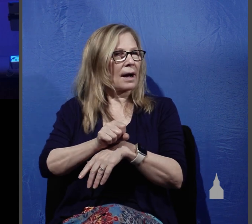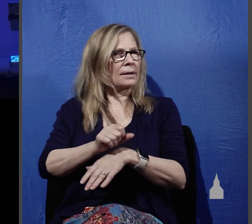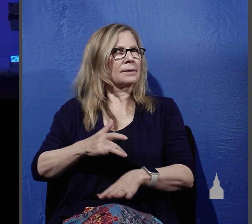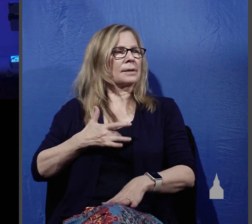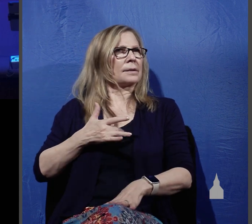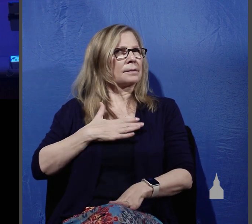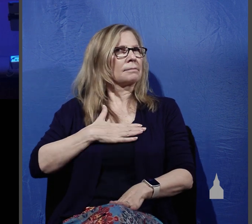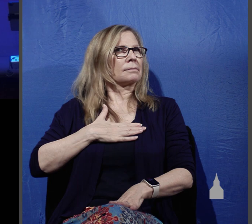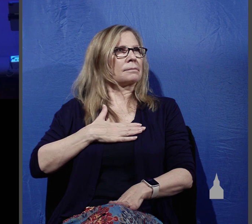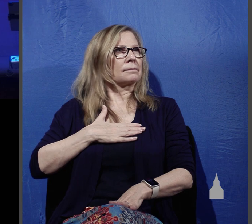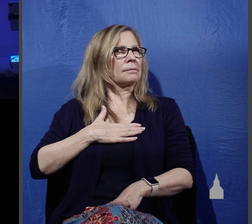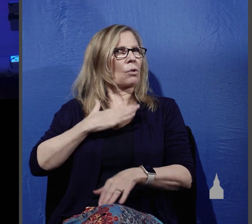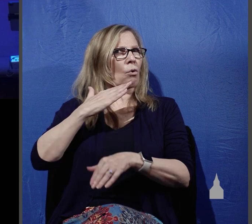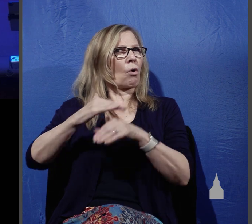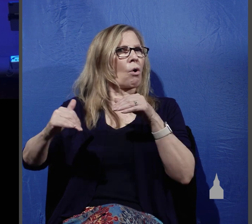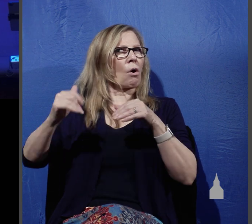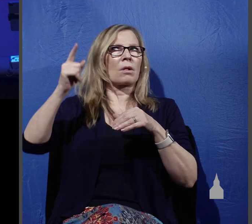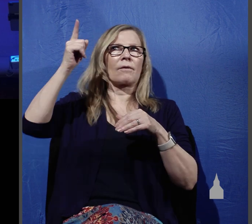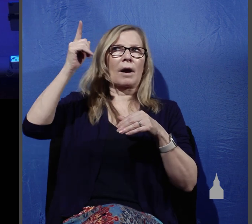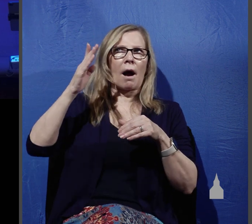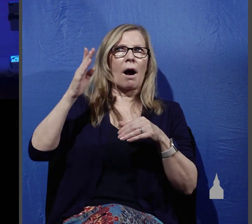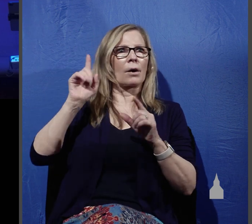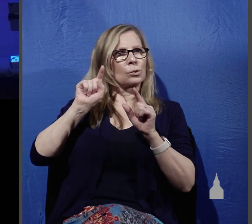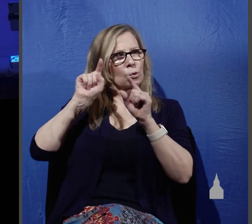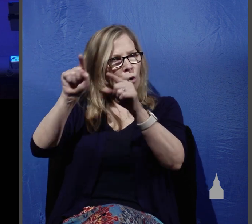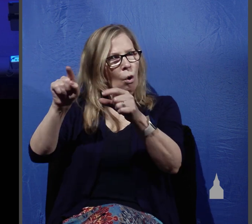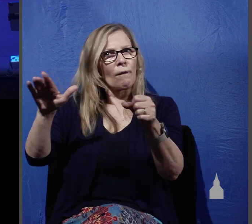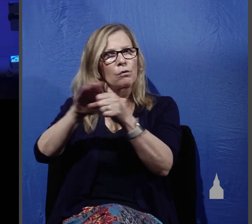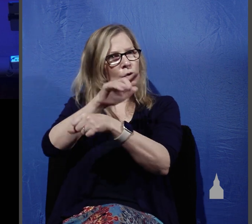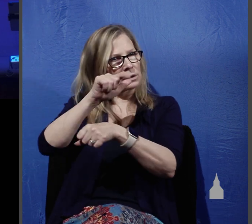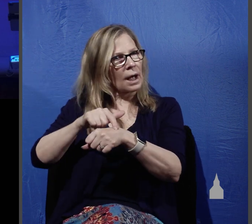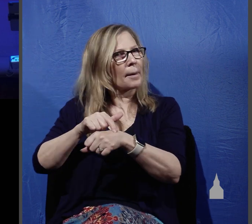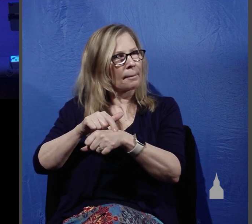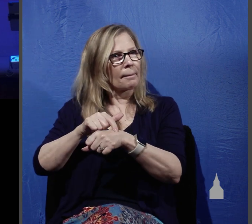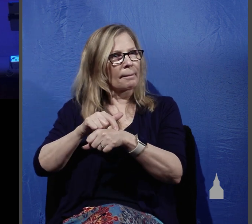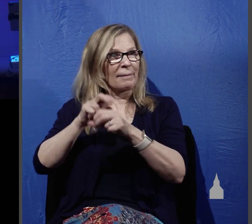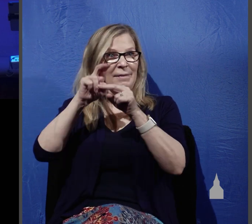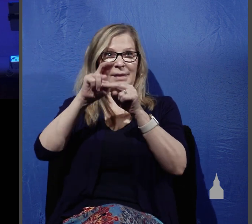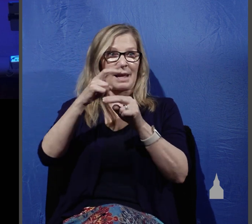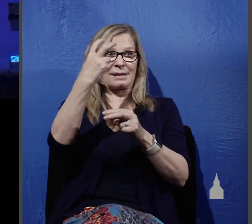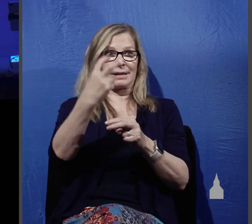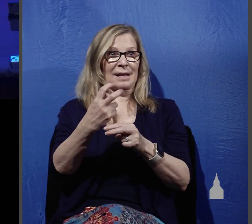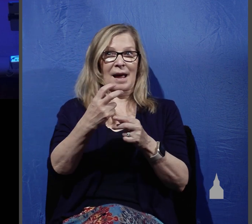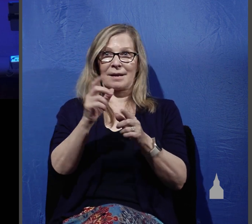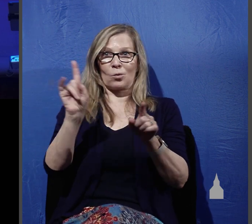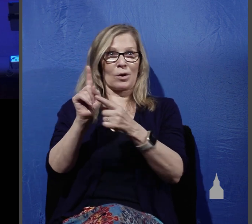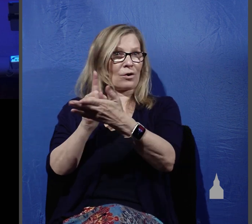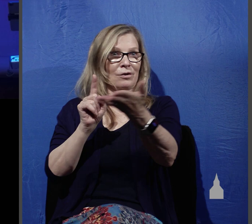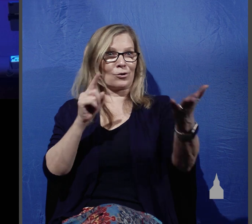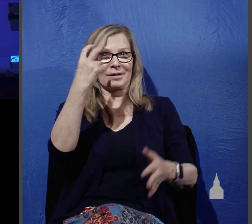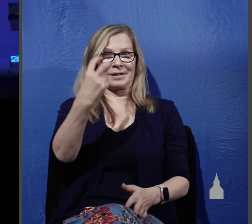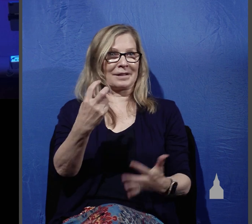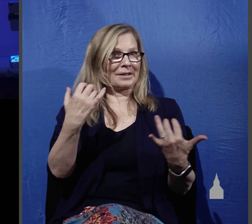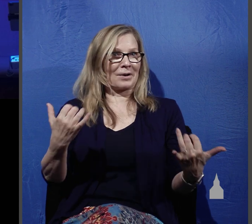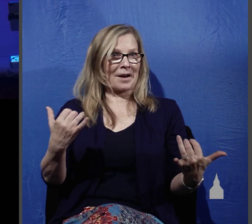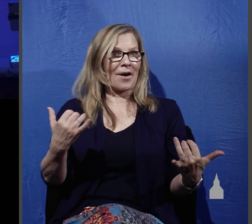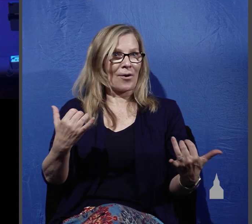the call of God into full-time missions they sat where you're sitting and God called them